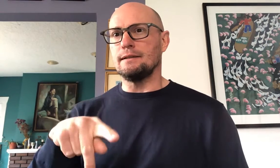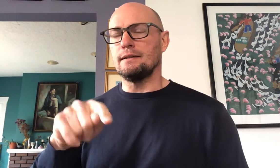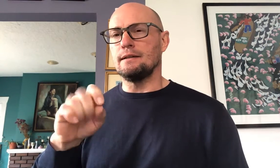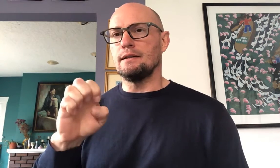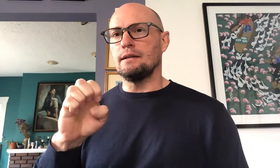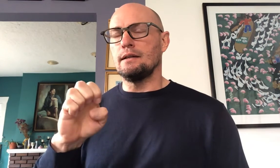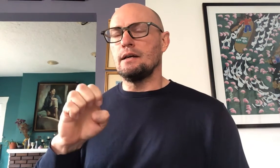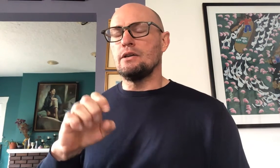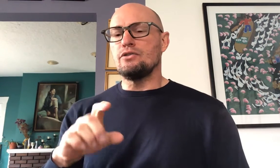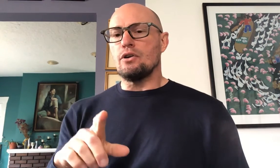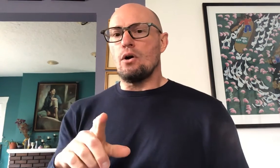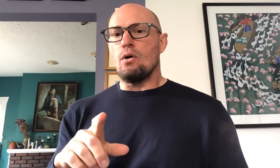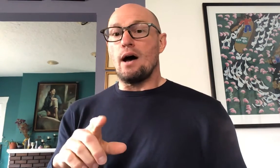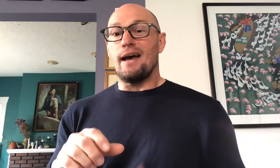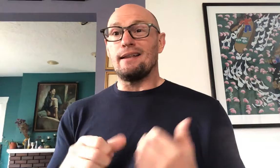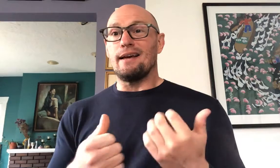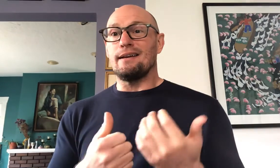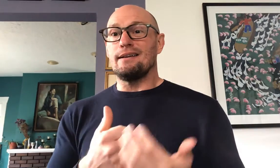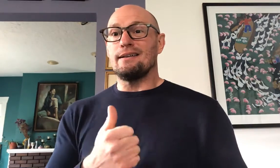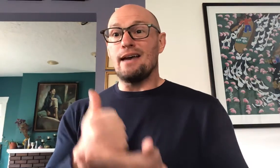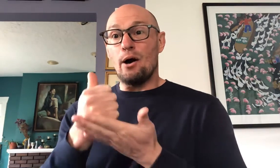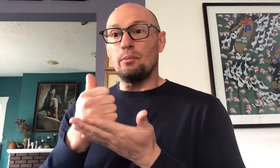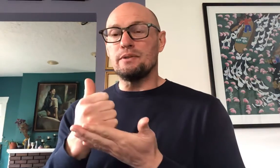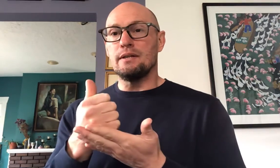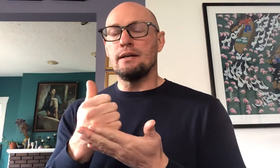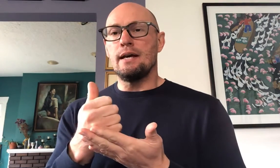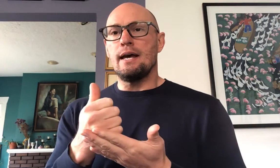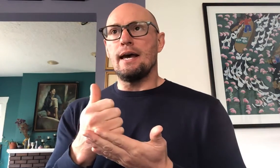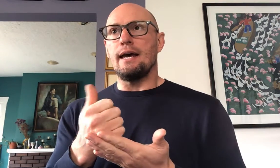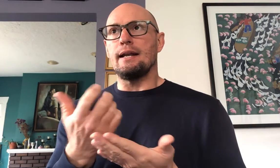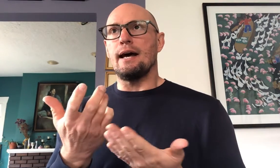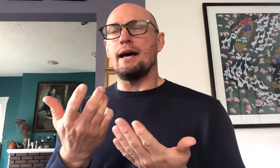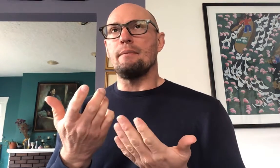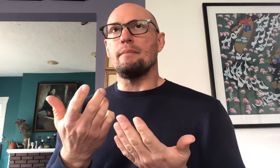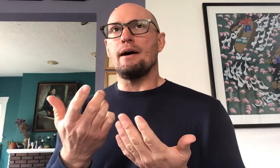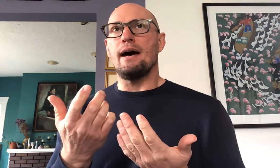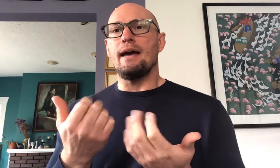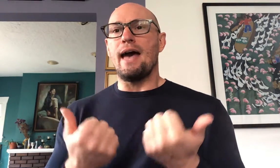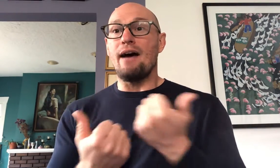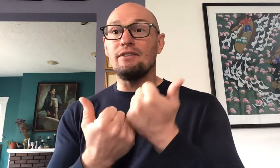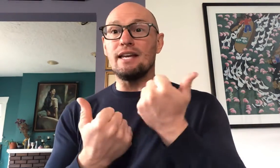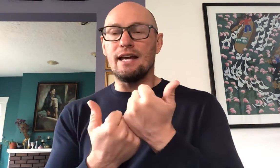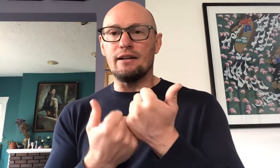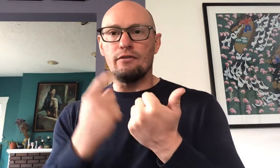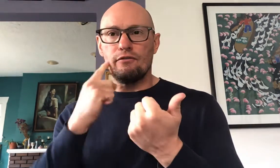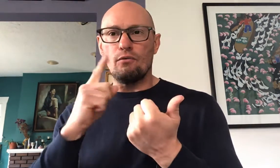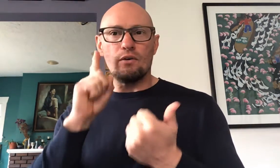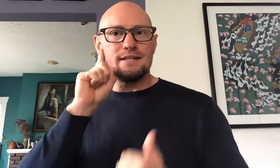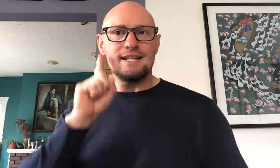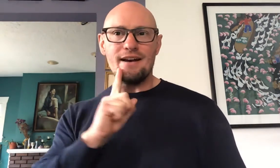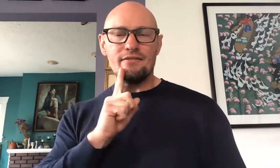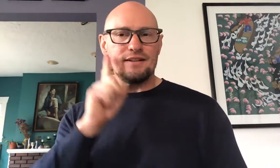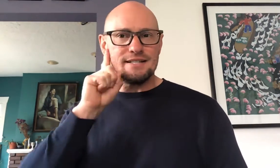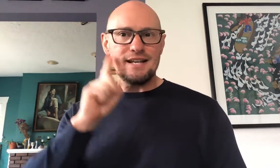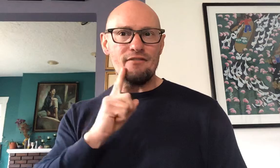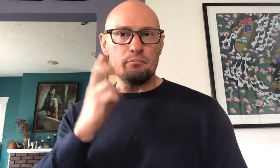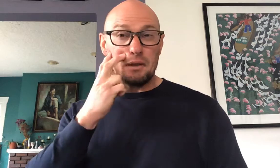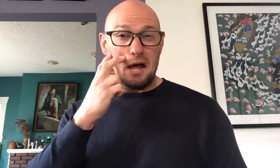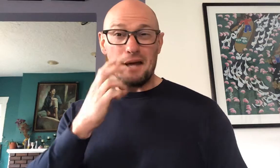so I like Celt and um I advocated for deaf and deaf blind